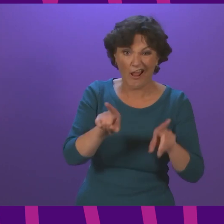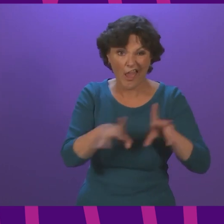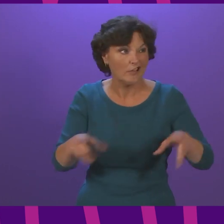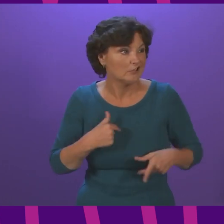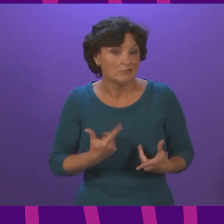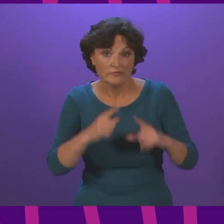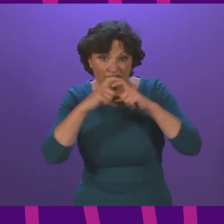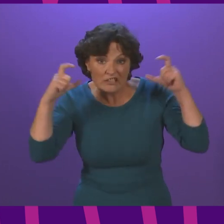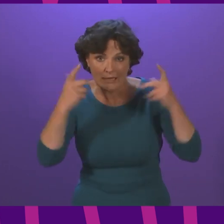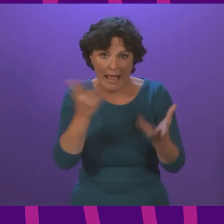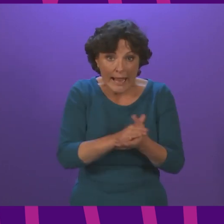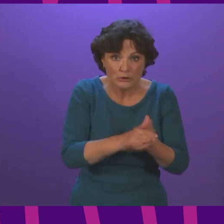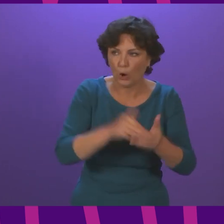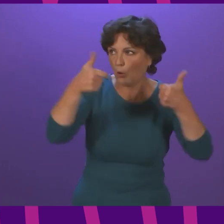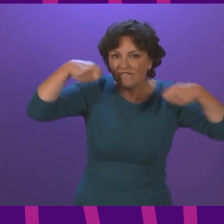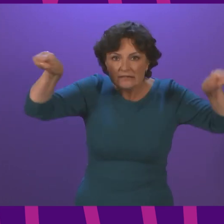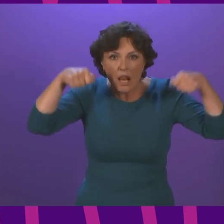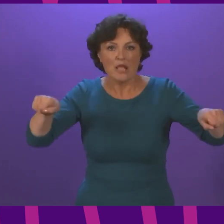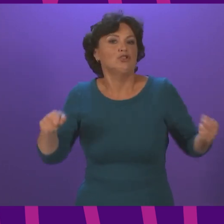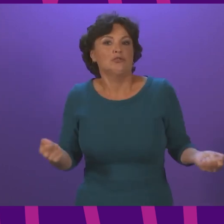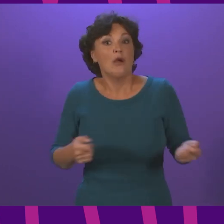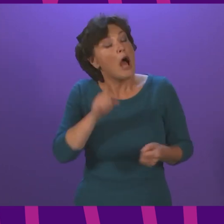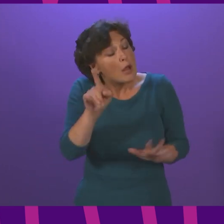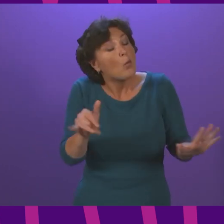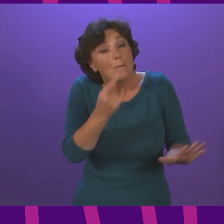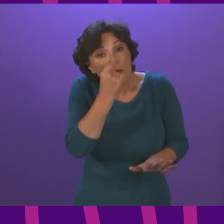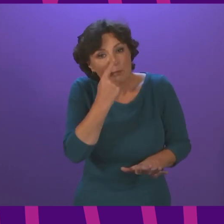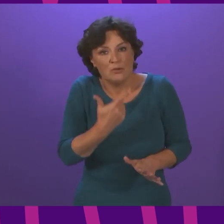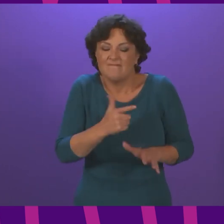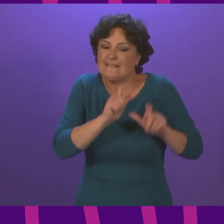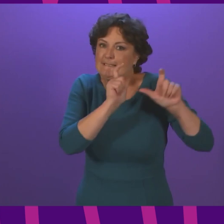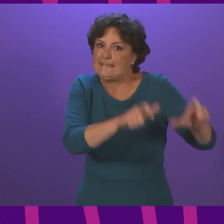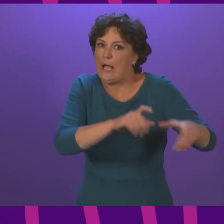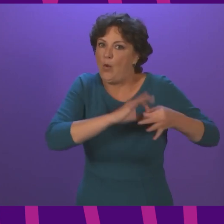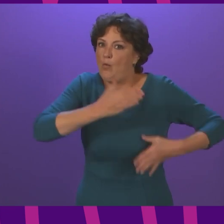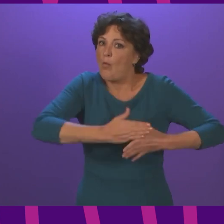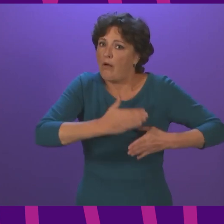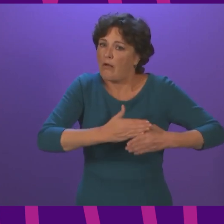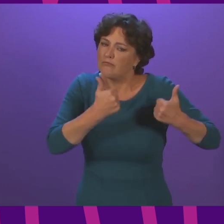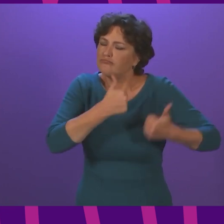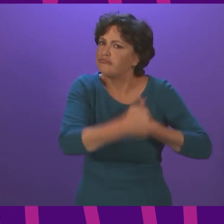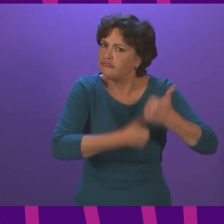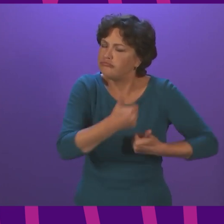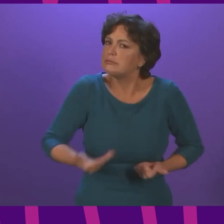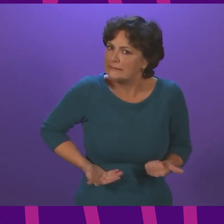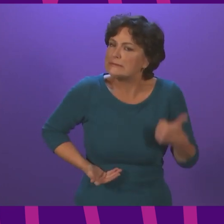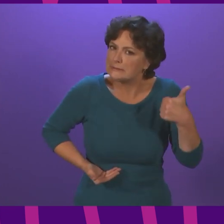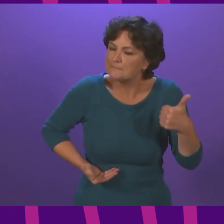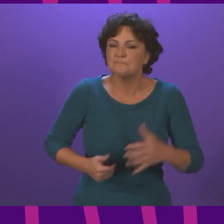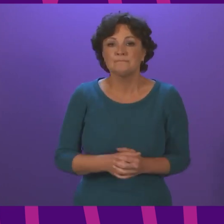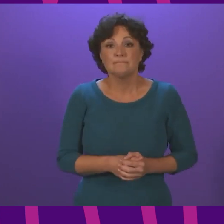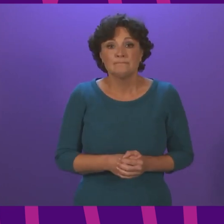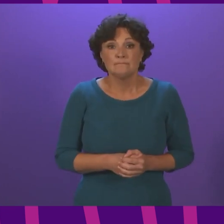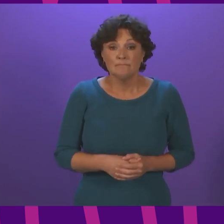face coverings, hand hygiene, good ventilation, and, where possible, continued home working. The significant and